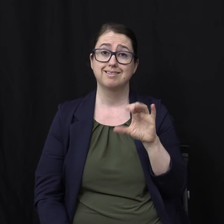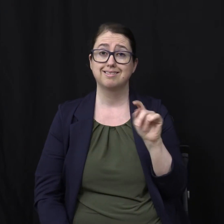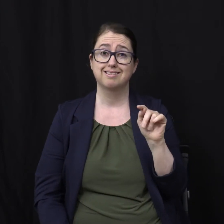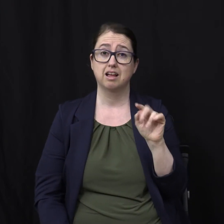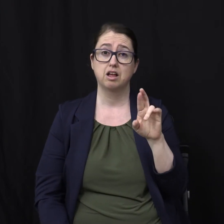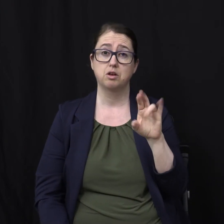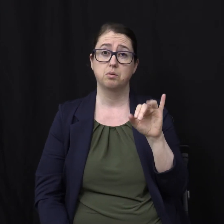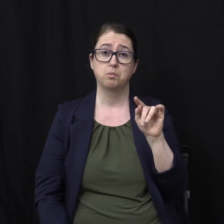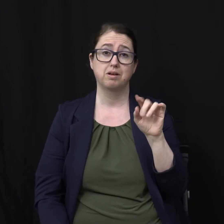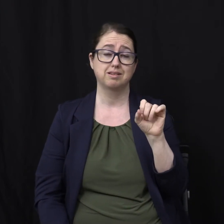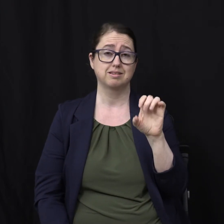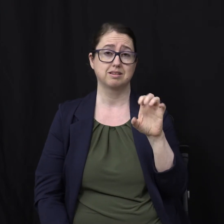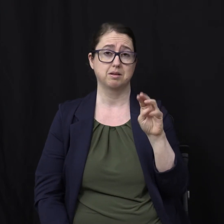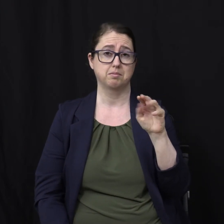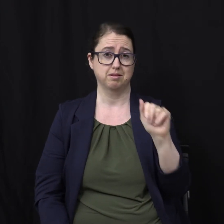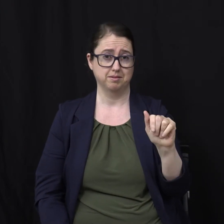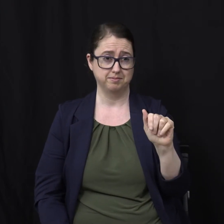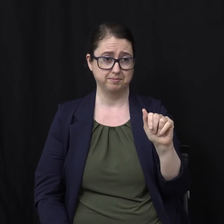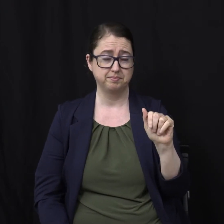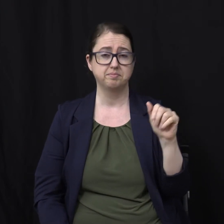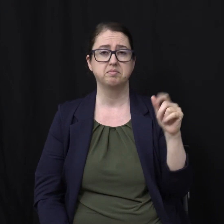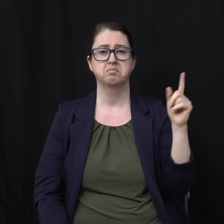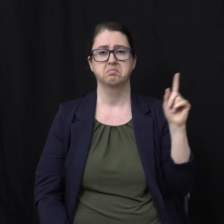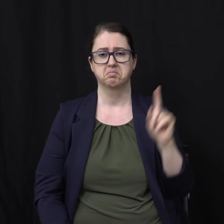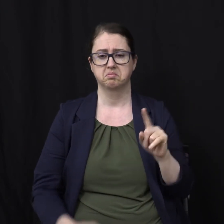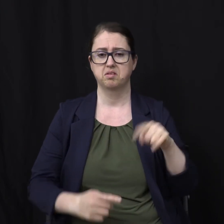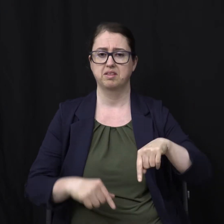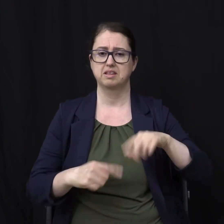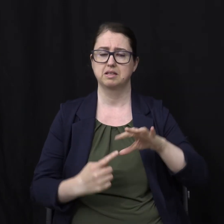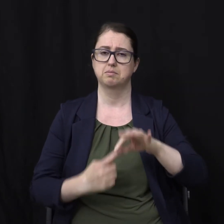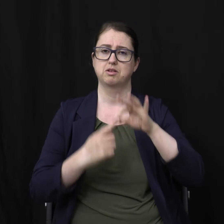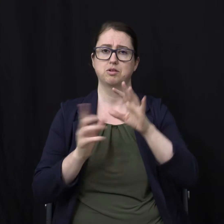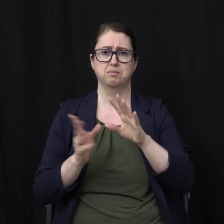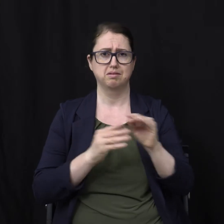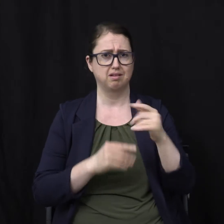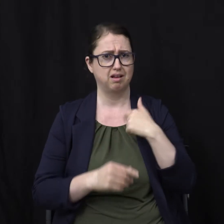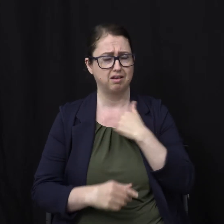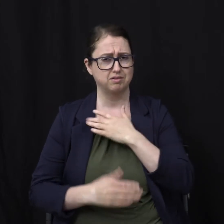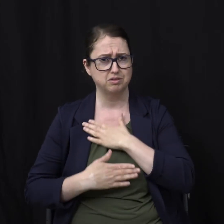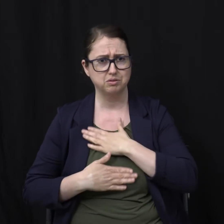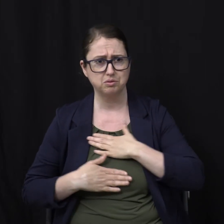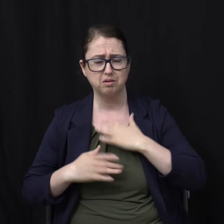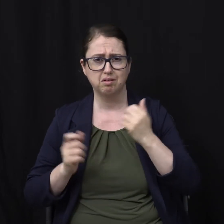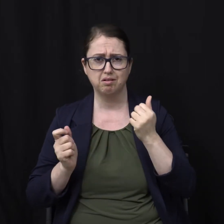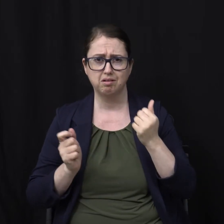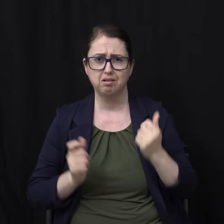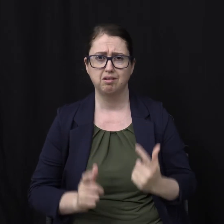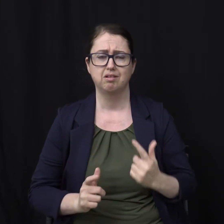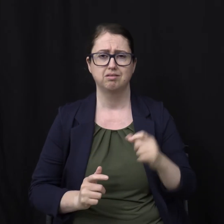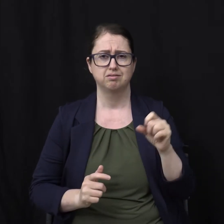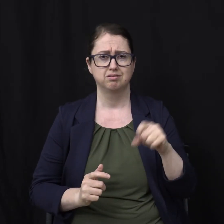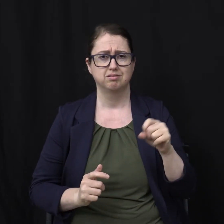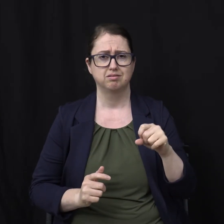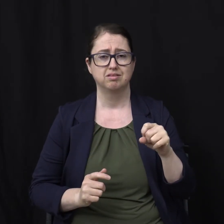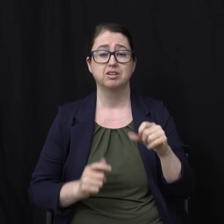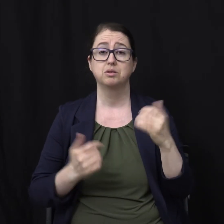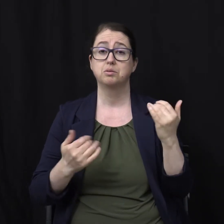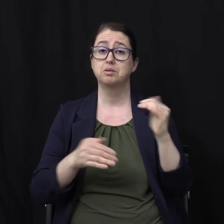Ritzmer Be our speaker for this very special series I've enjoyed every presentation And of course, tonight, we're going to be